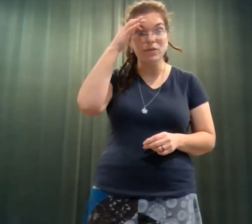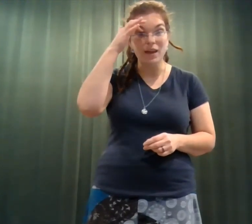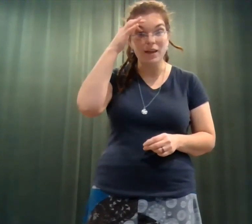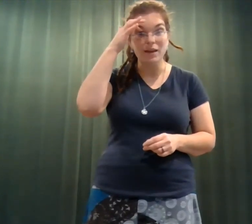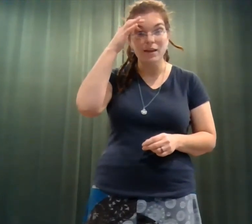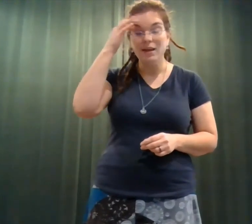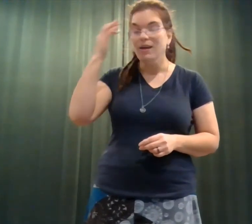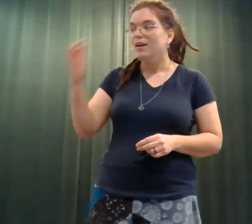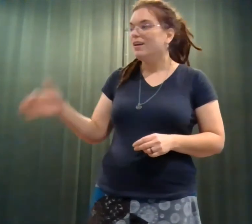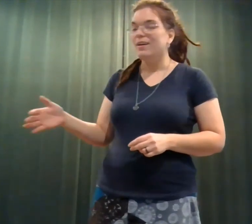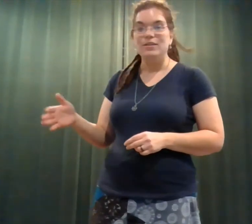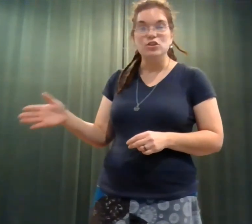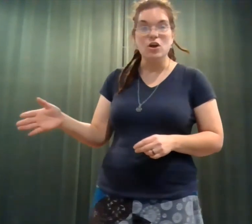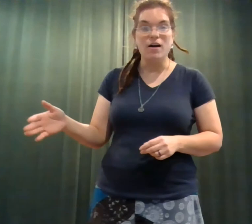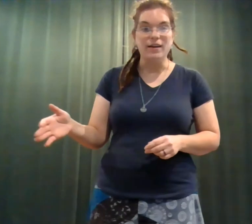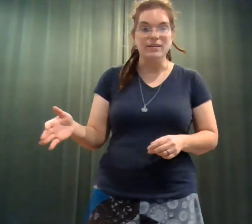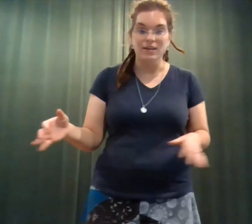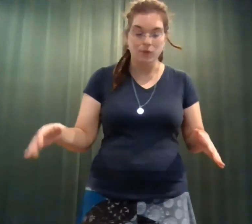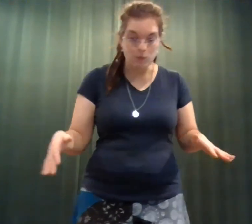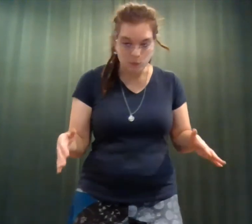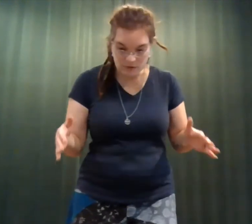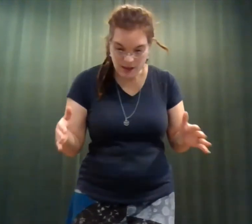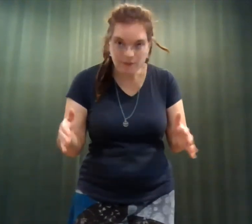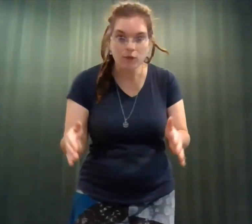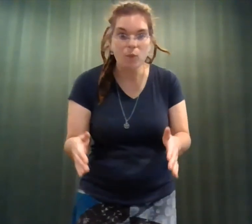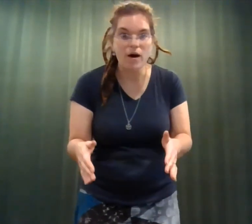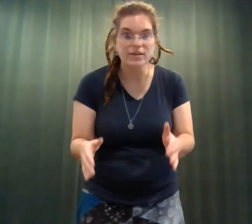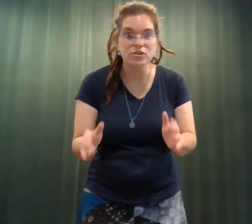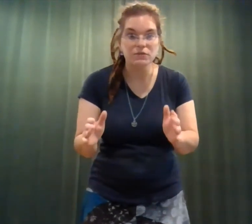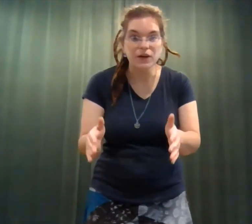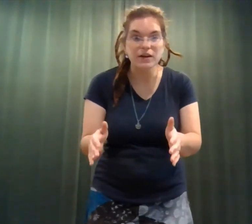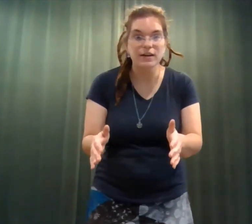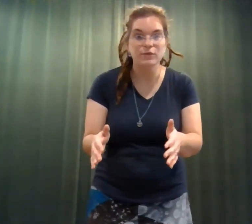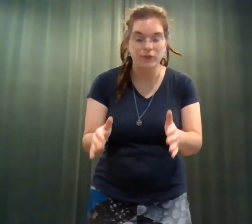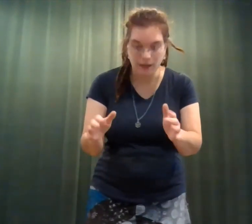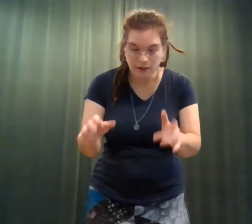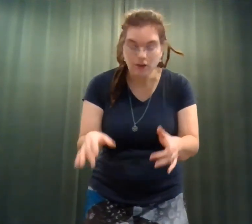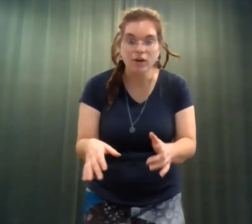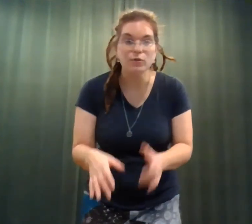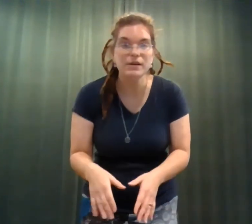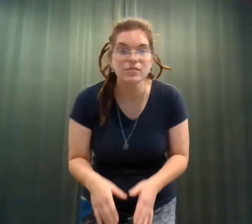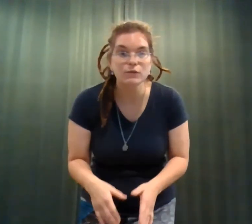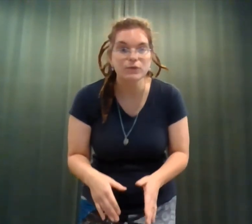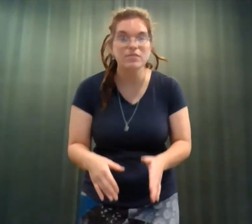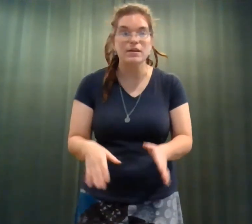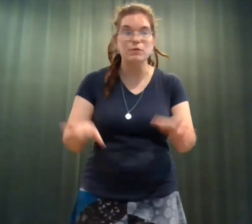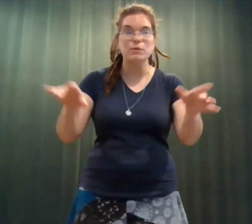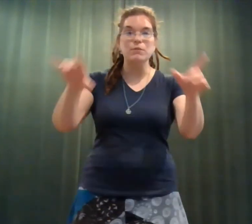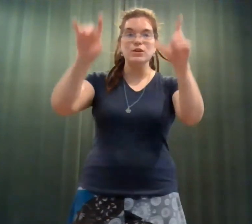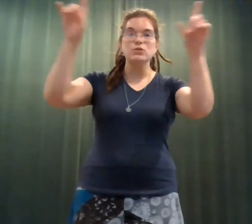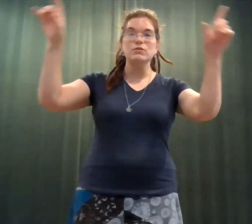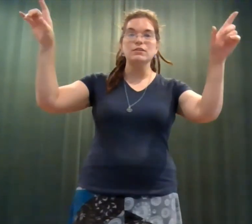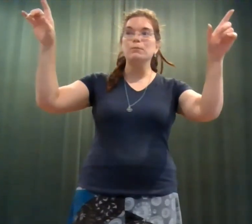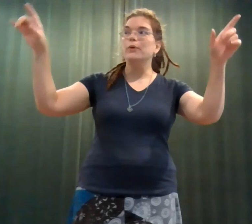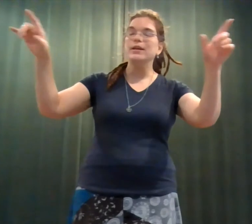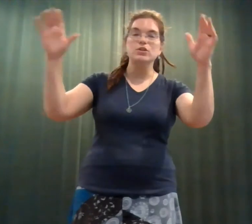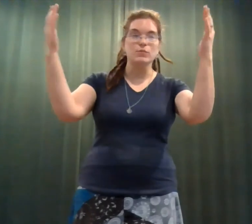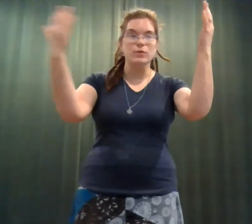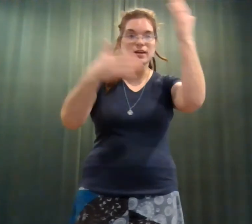thing. John was having to watch very carefully, not only his own footsteps, but make sure that the branches weren't